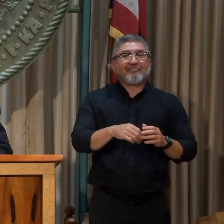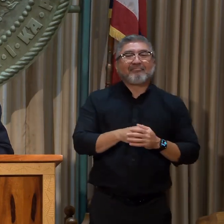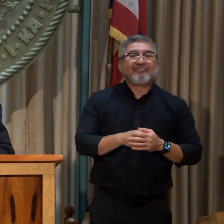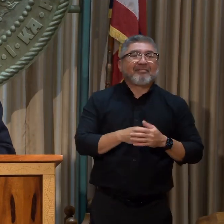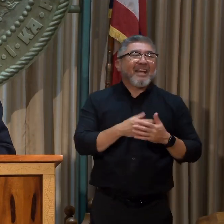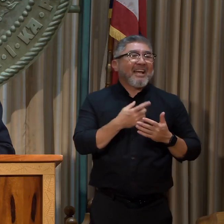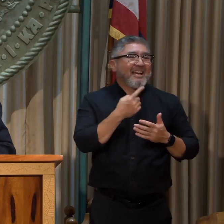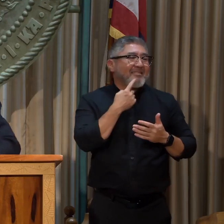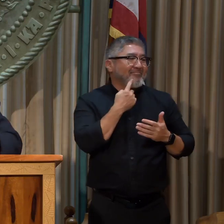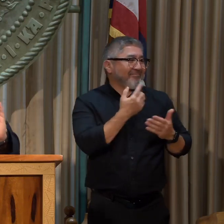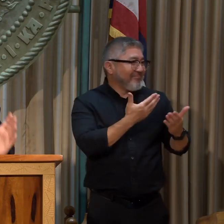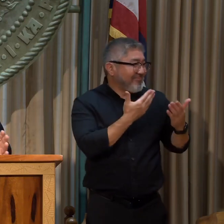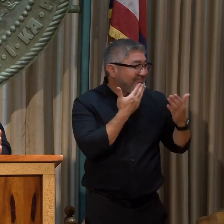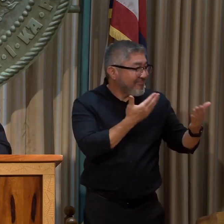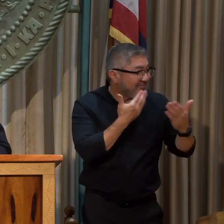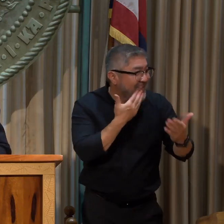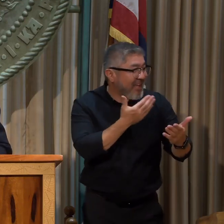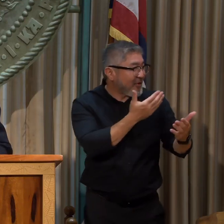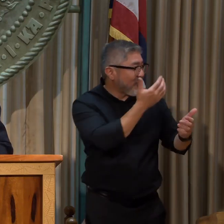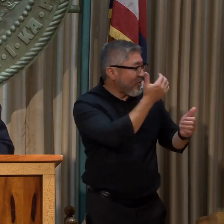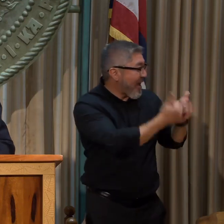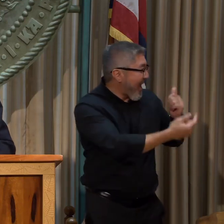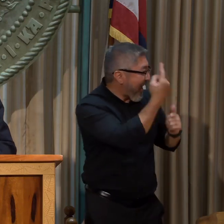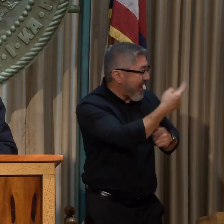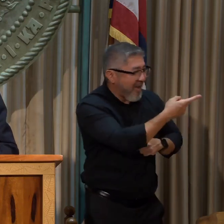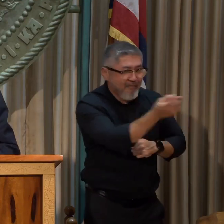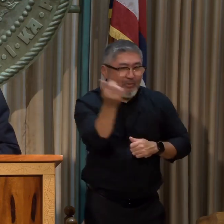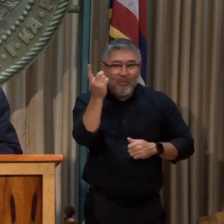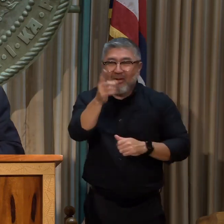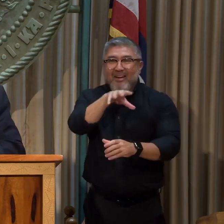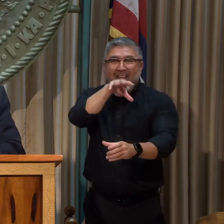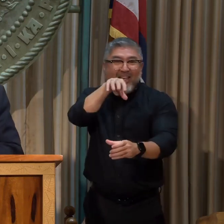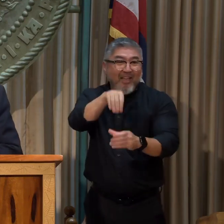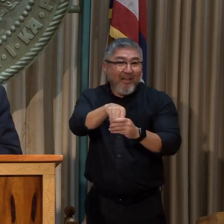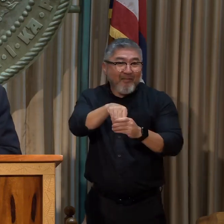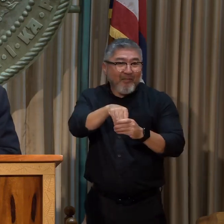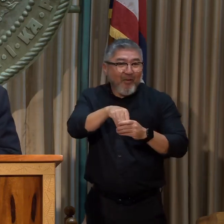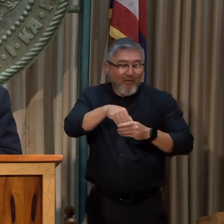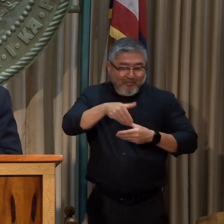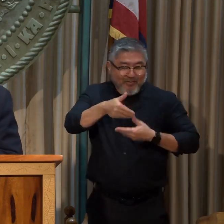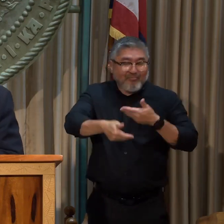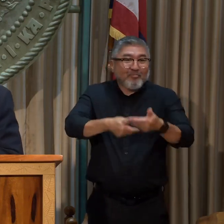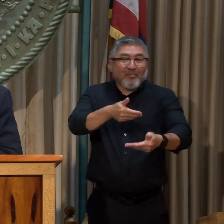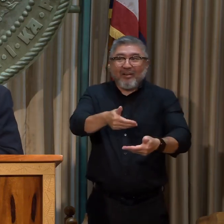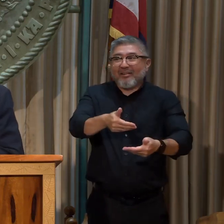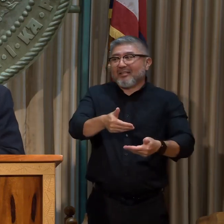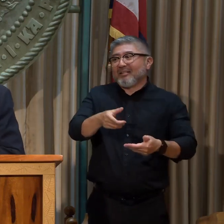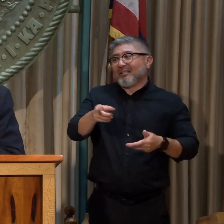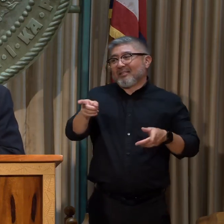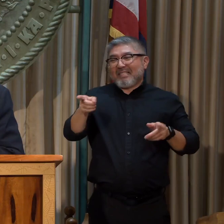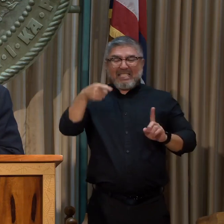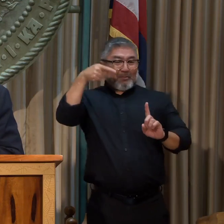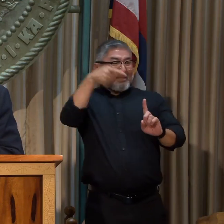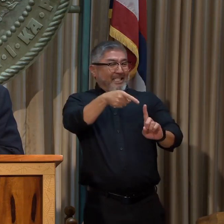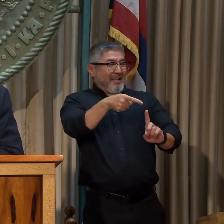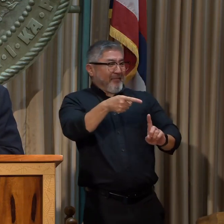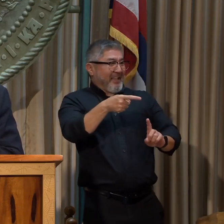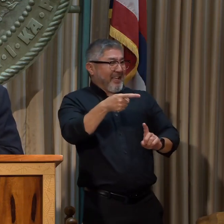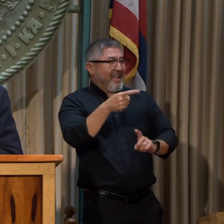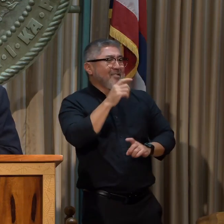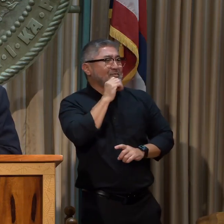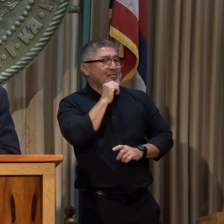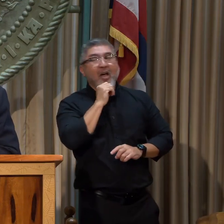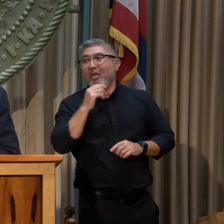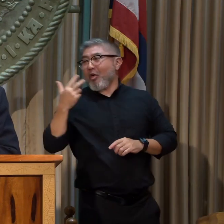mahalo to everyone who was involved in this process, but particularly to the 13 young plaintiffs who did have the